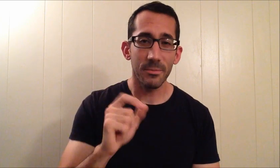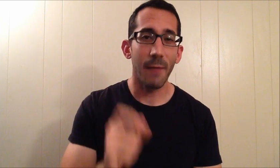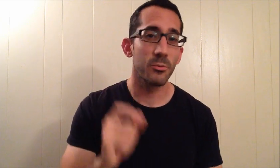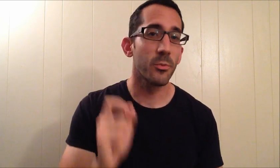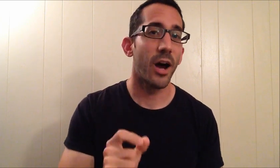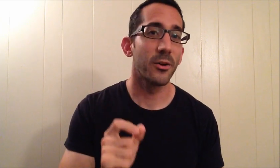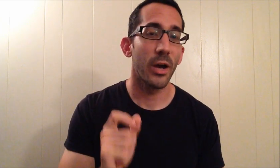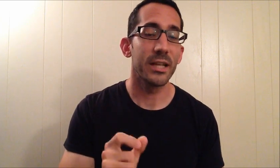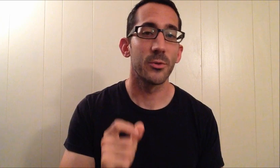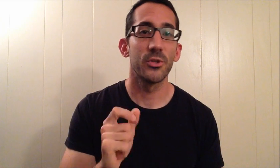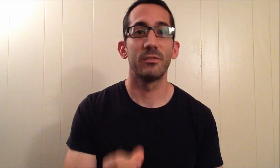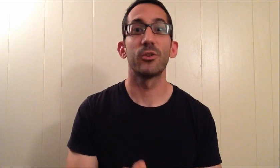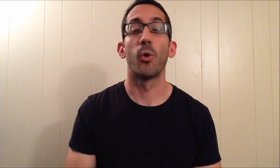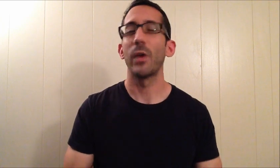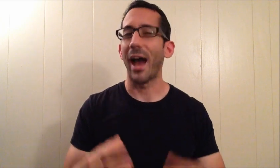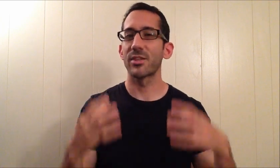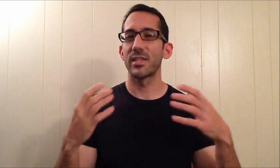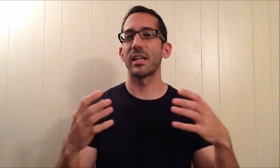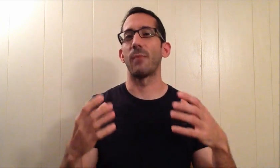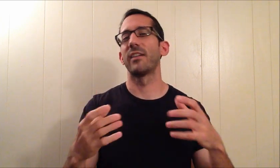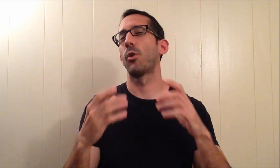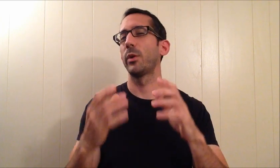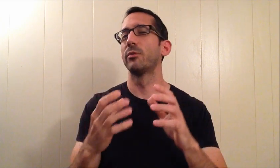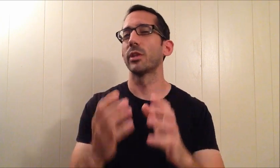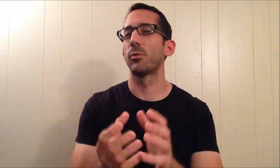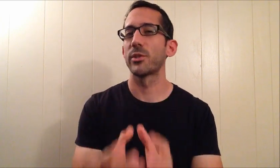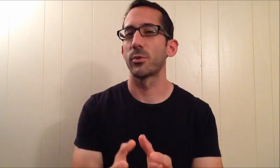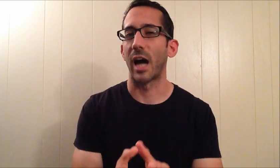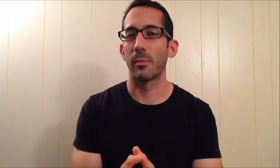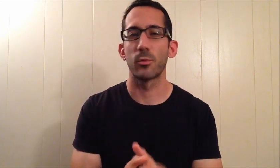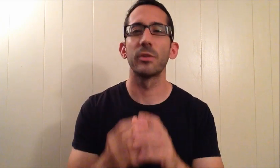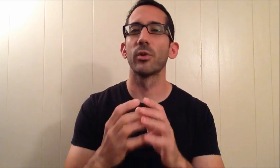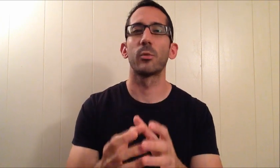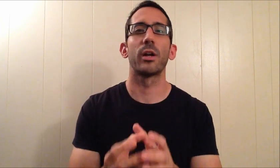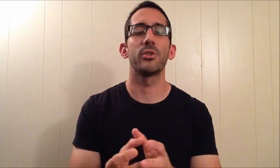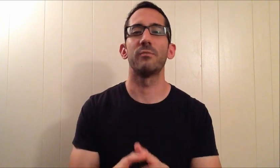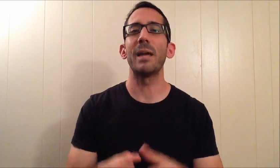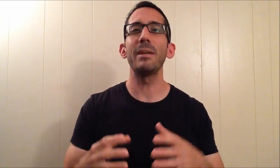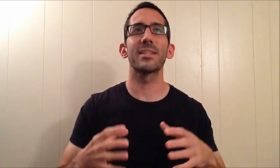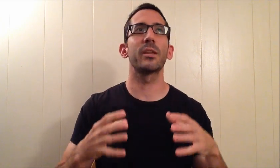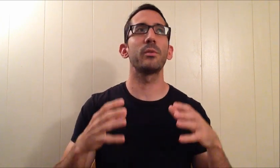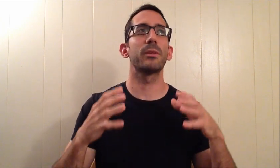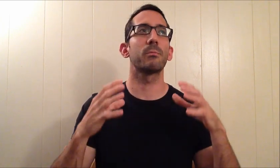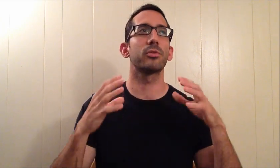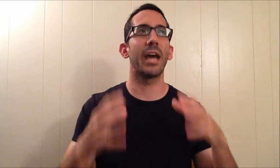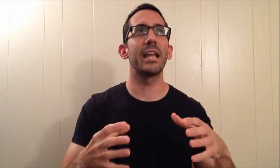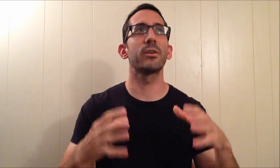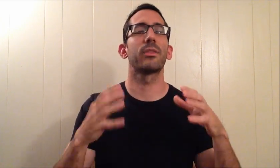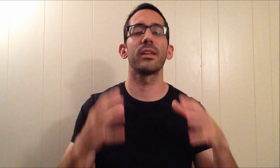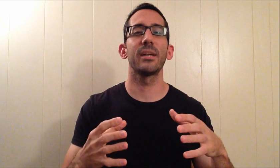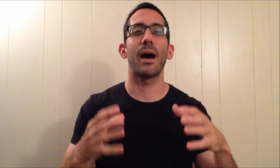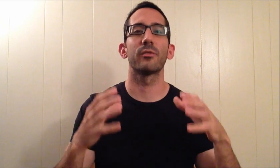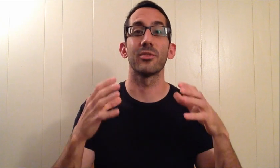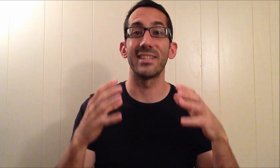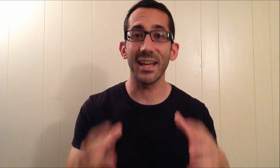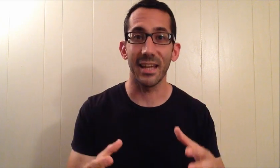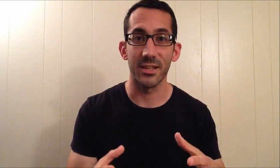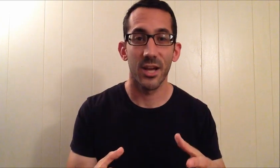Sometimes when we're on our way to achieving a goal, we have this thing in mind of what we really want to accomplish, what we really want to achieve. Maybe it's something that we've been planning or thinking about for decades.